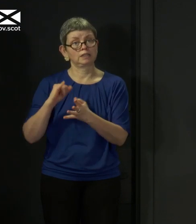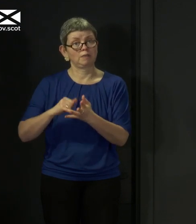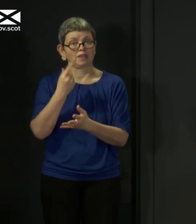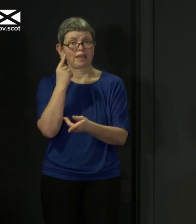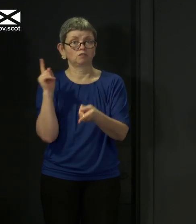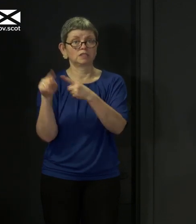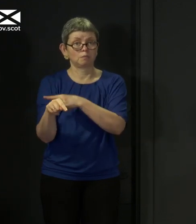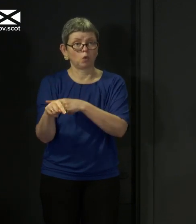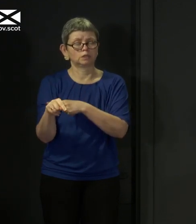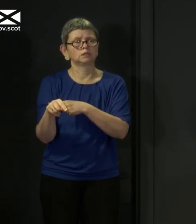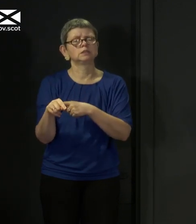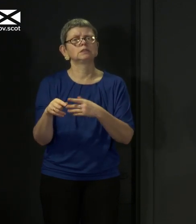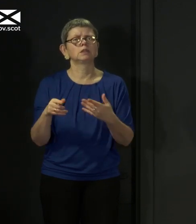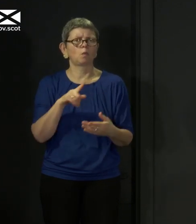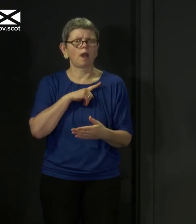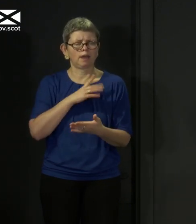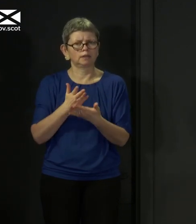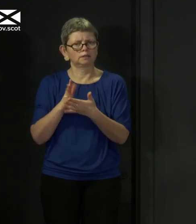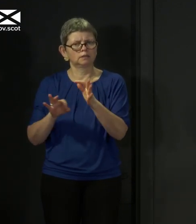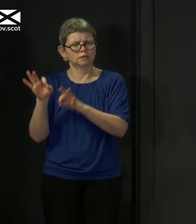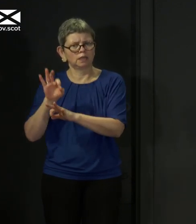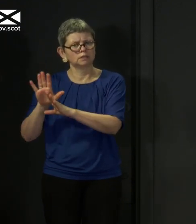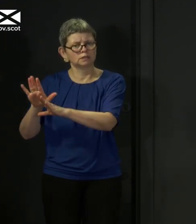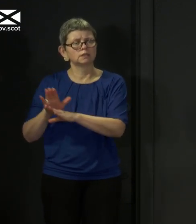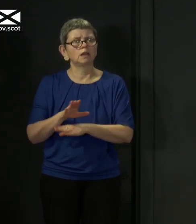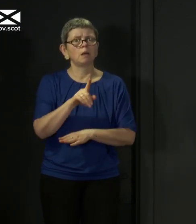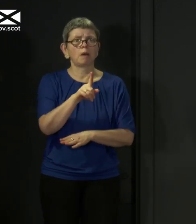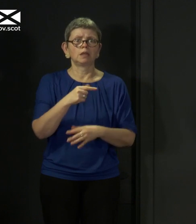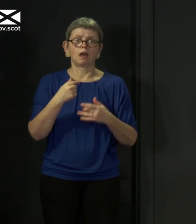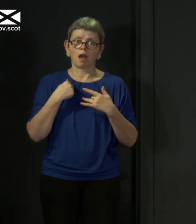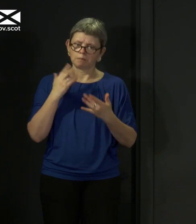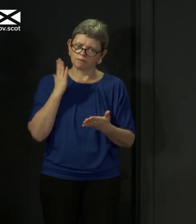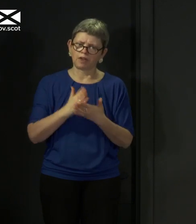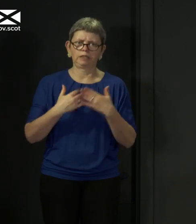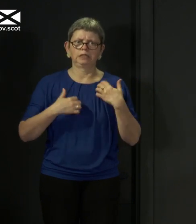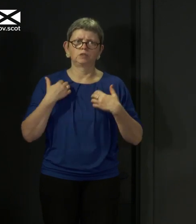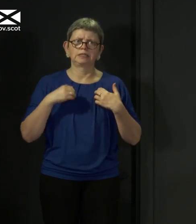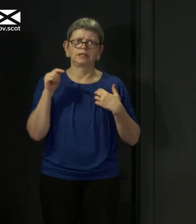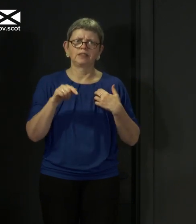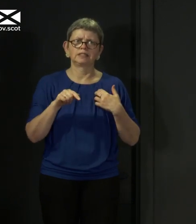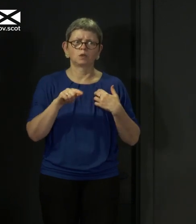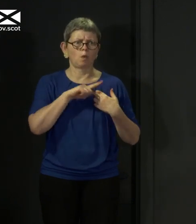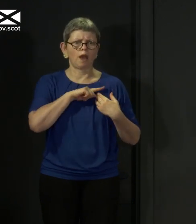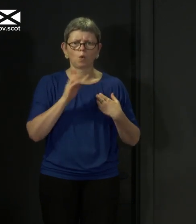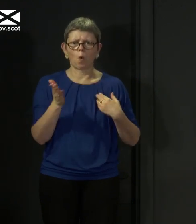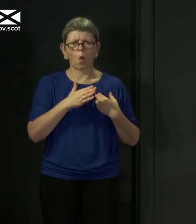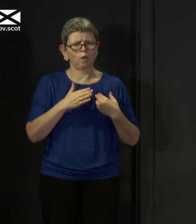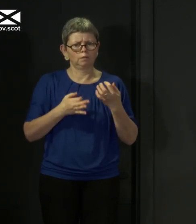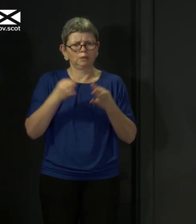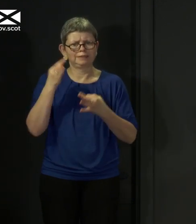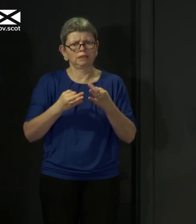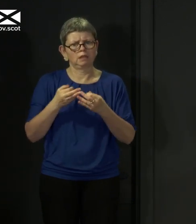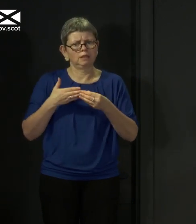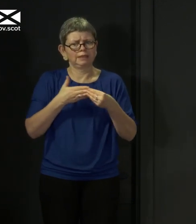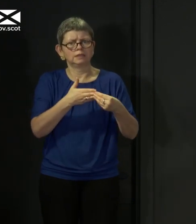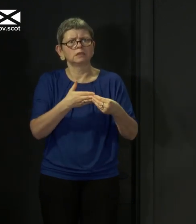very briefly from me, because it's an issue I am acutely interested in, as all leaders will be, as we try to work our way through these